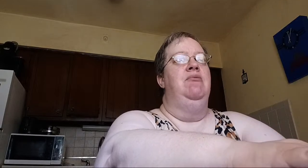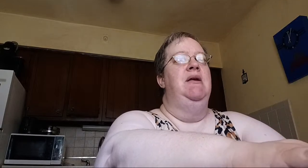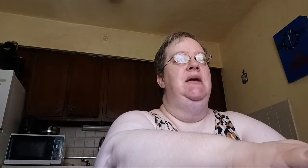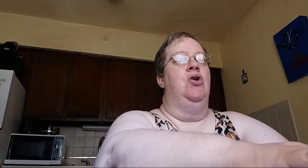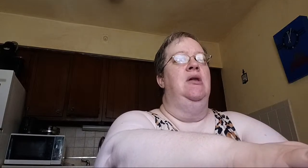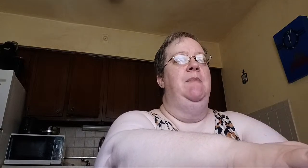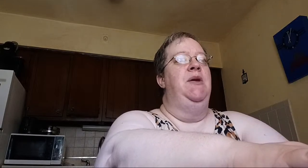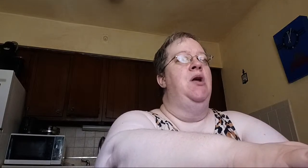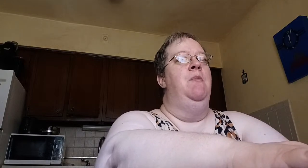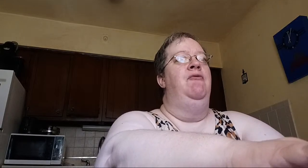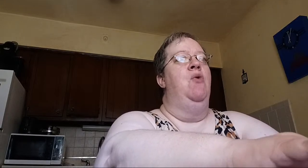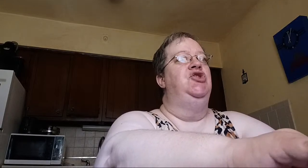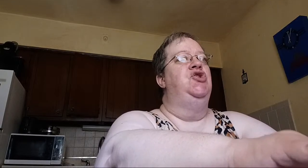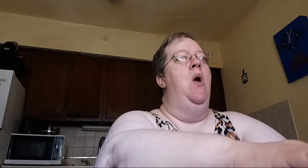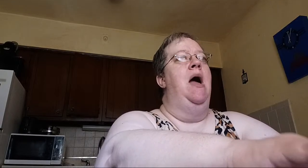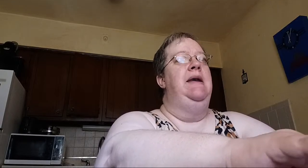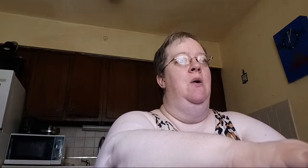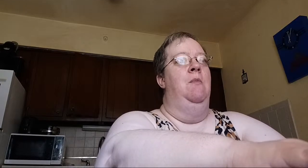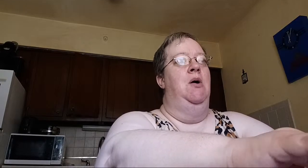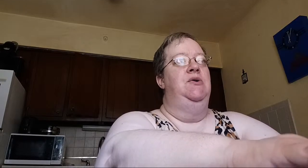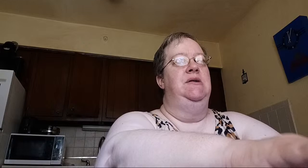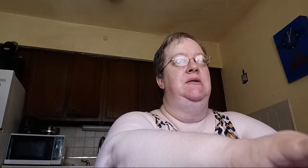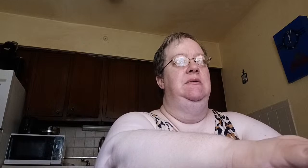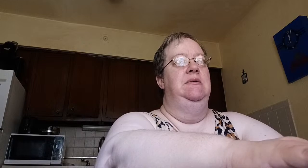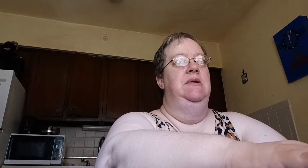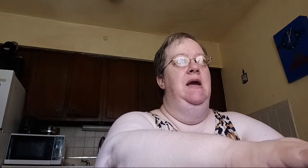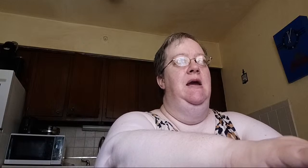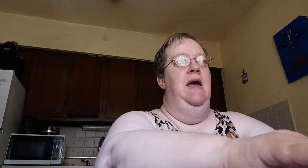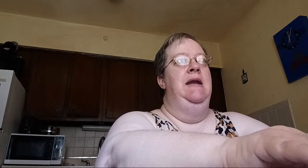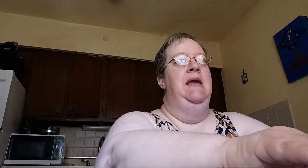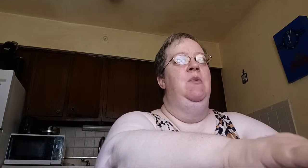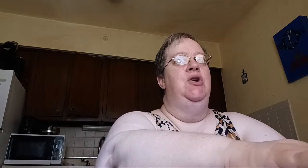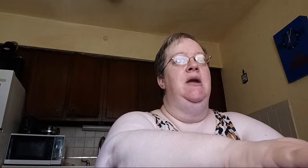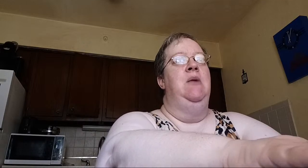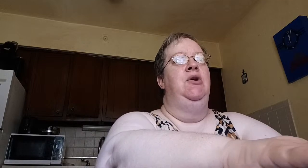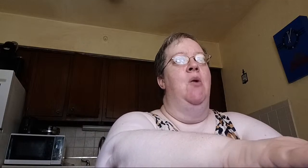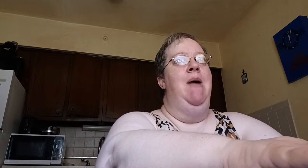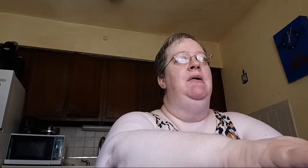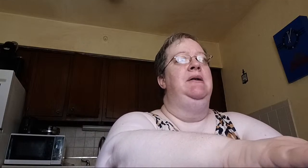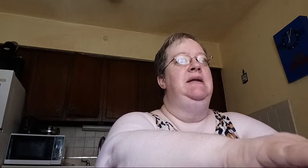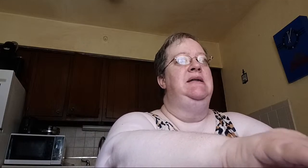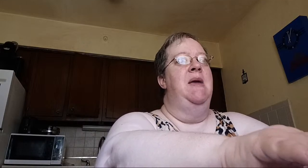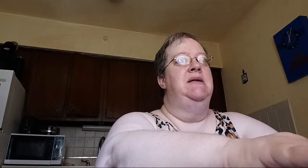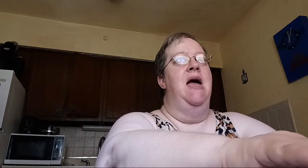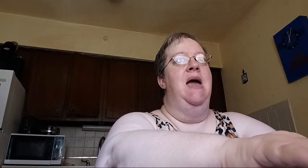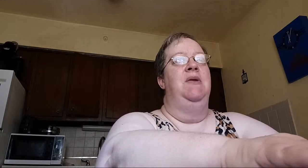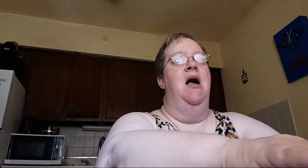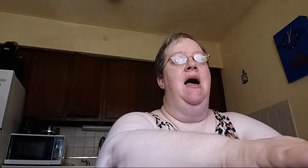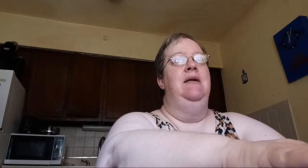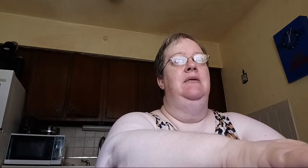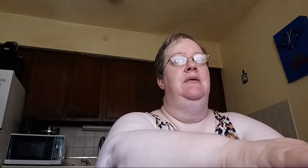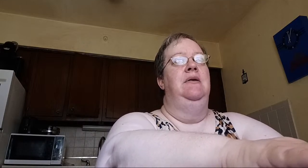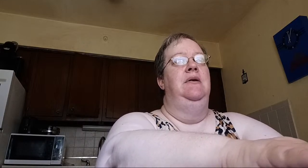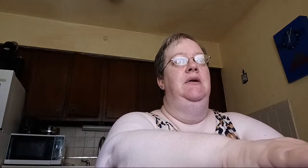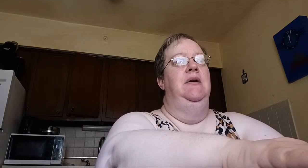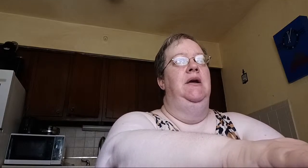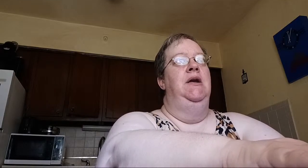really early, you know, before dawn, almost. And he would go out and he'd spend time with God. You know,